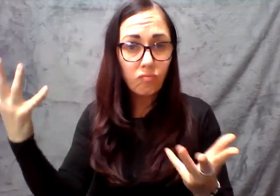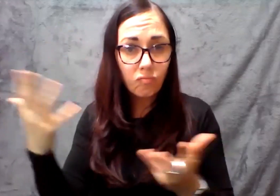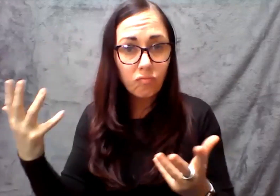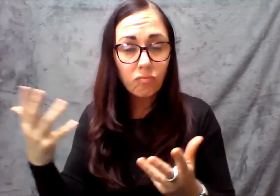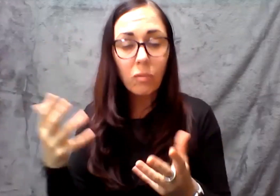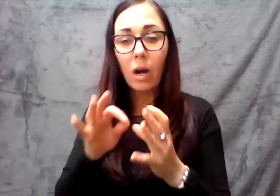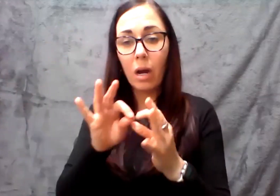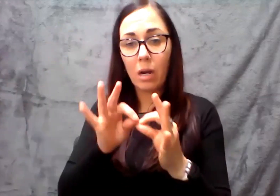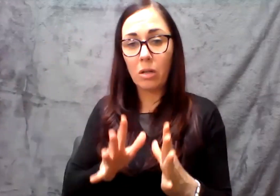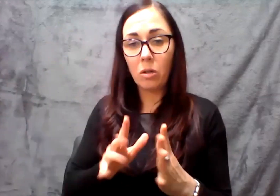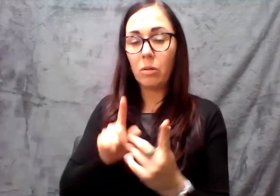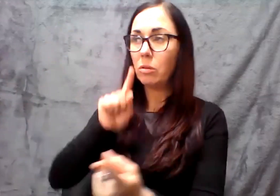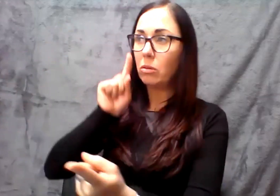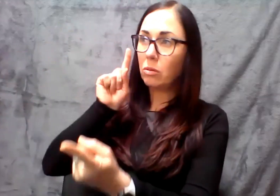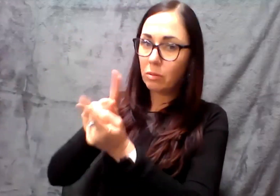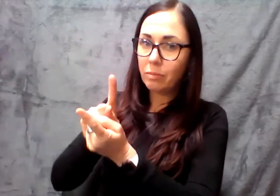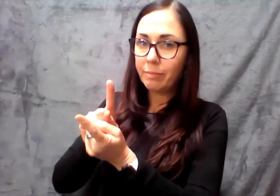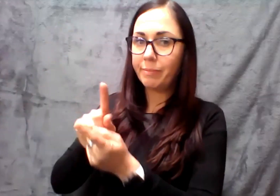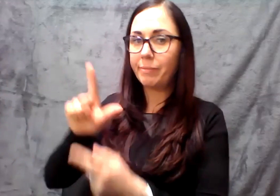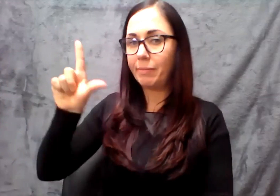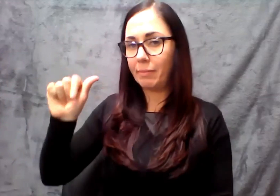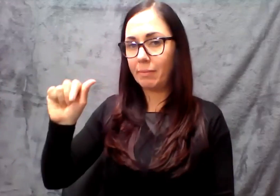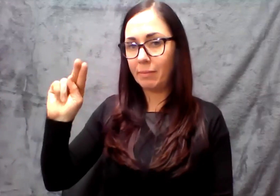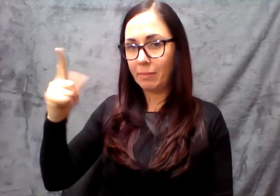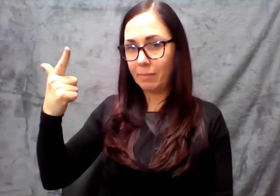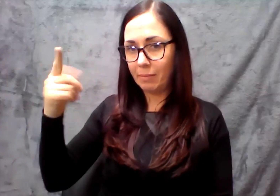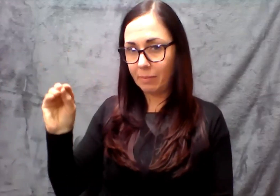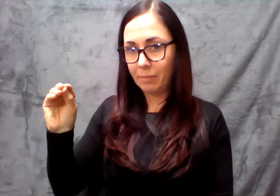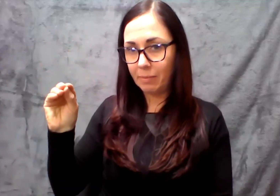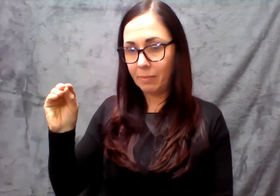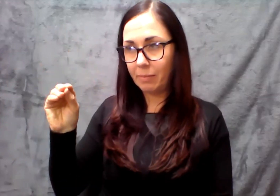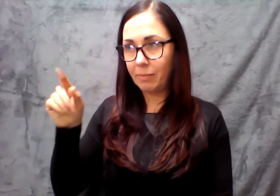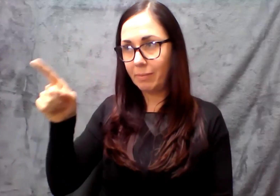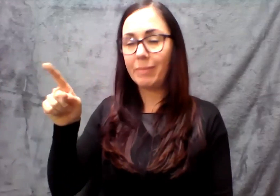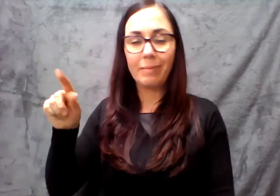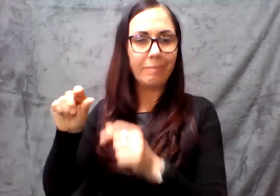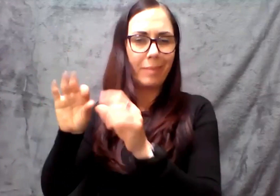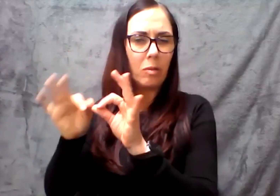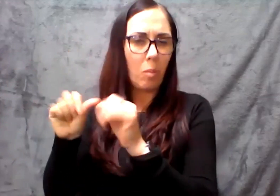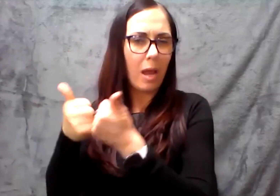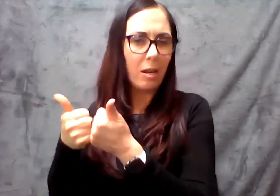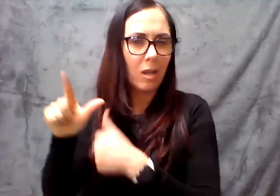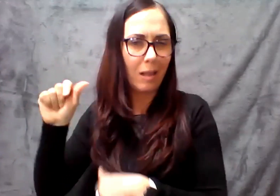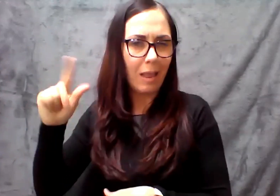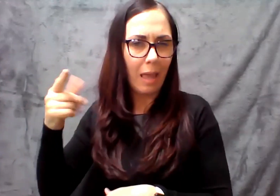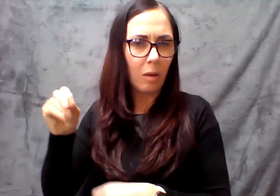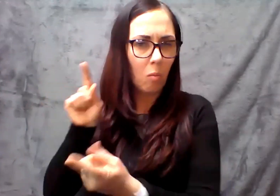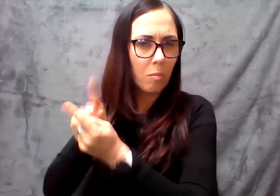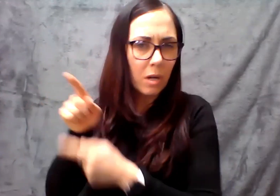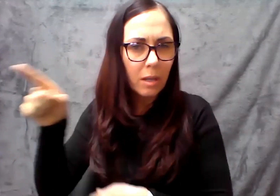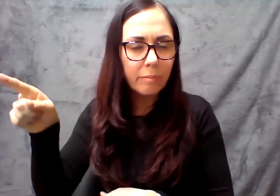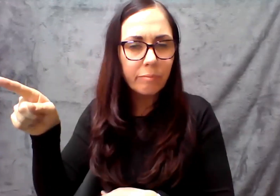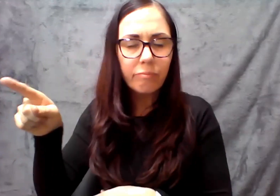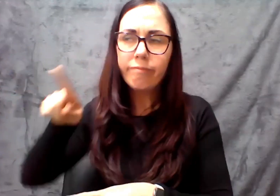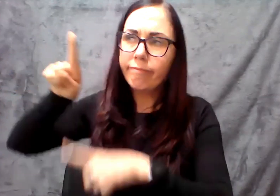is for interpreters to meet the interpreting agency, Lingo, to ask questions